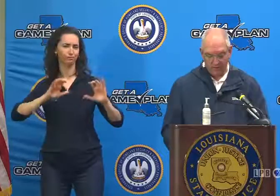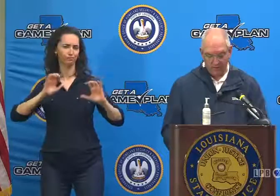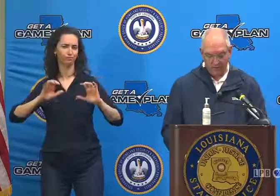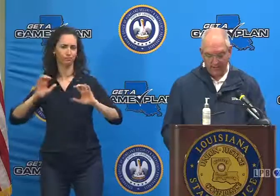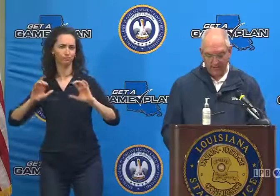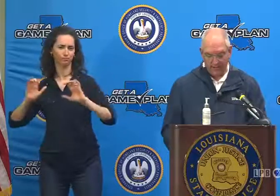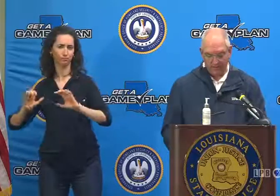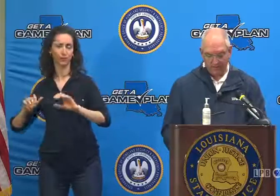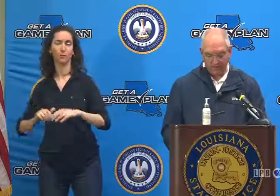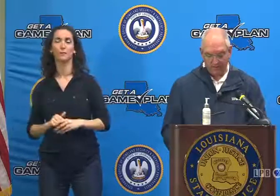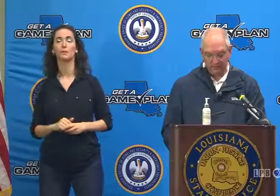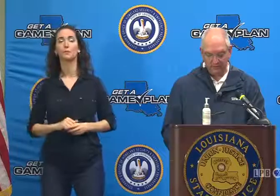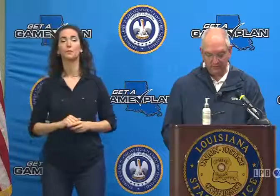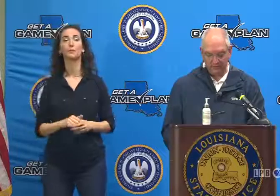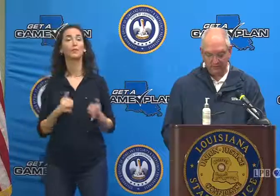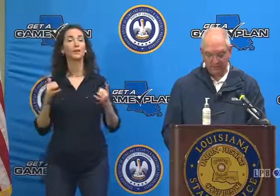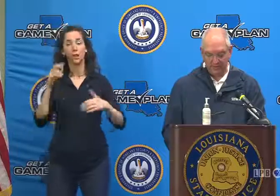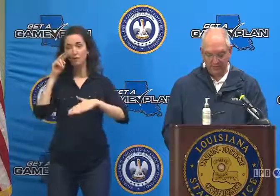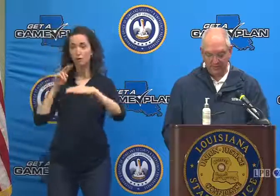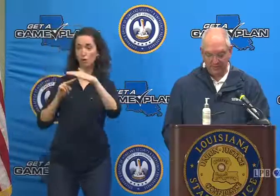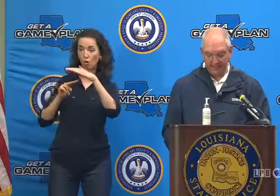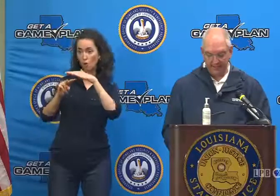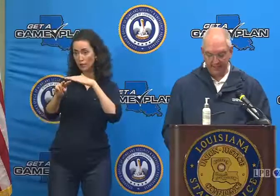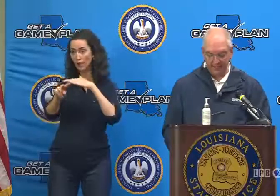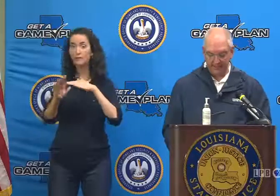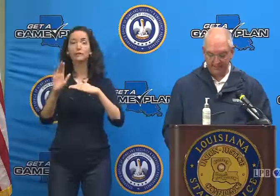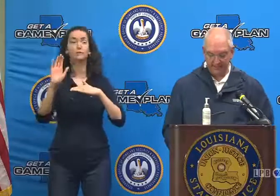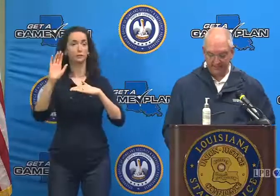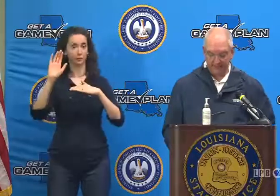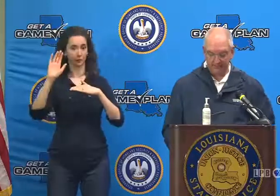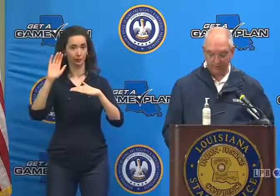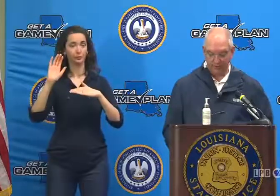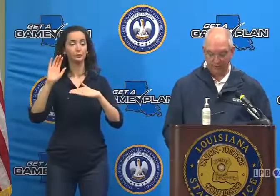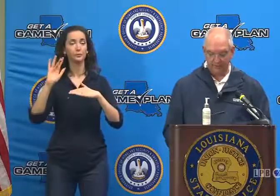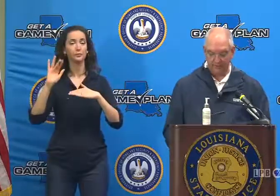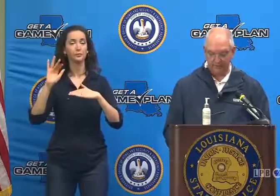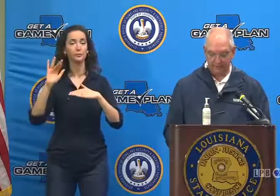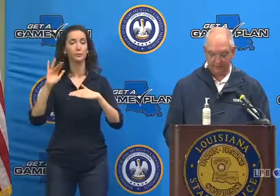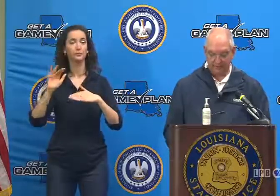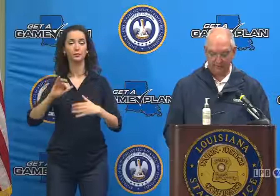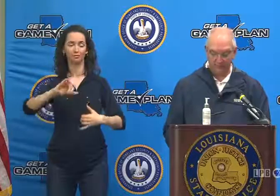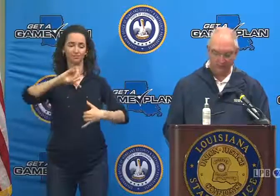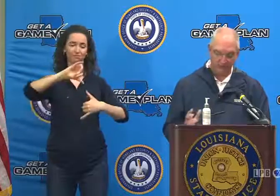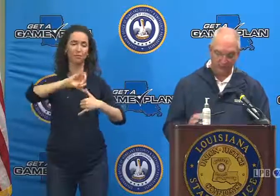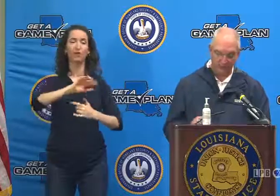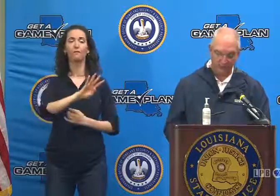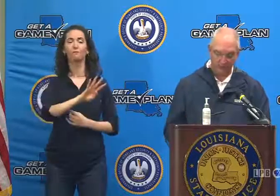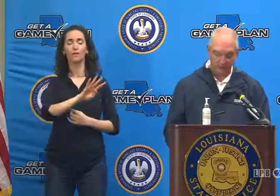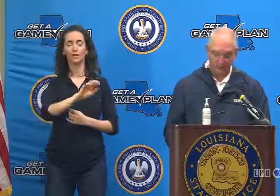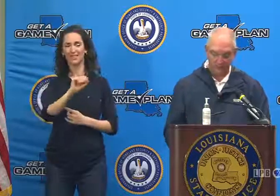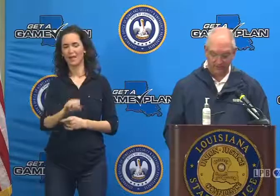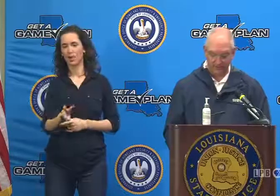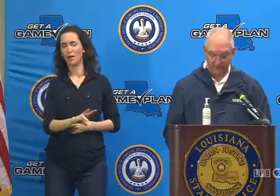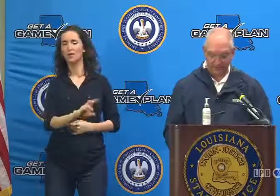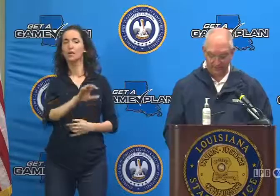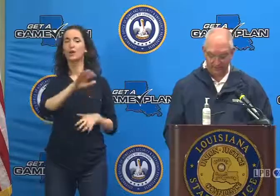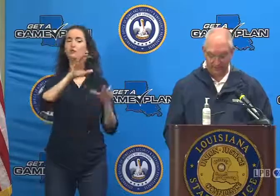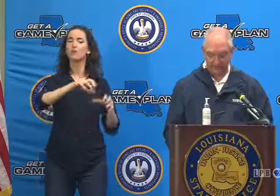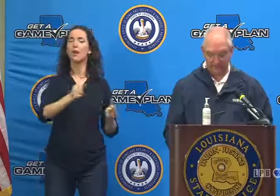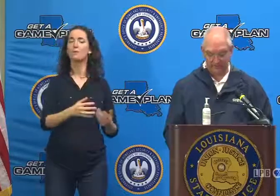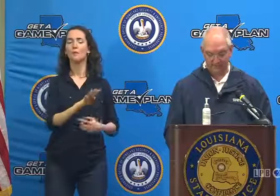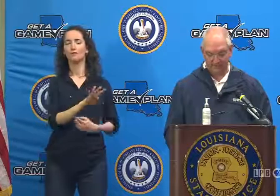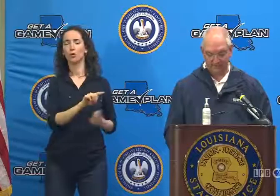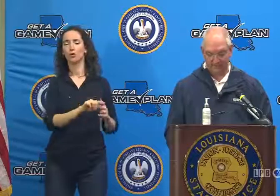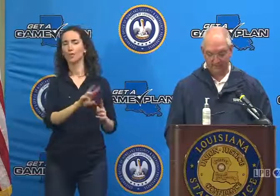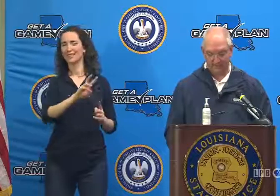The current forecast shows the system bringing four to six inches of rainfall in southwest Louisiana and a high